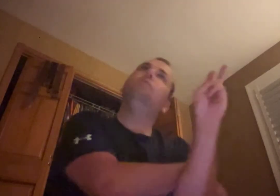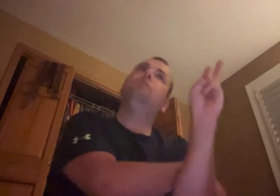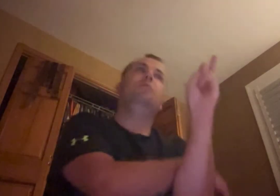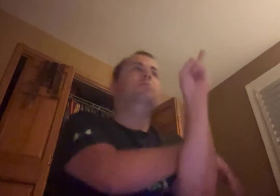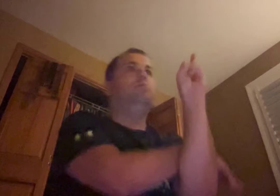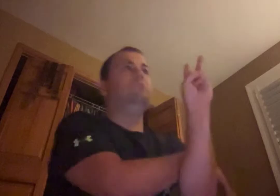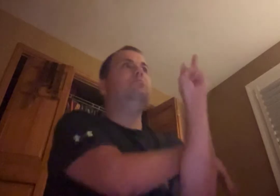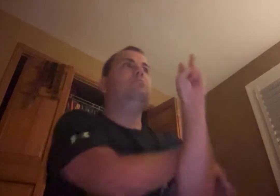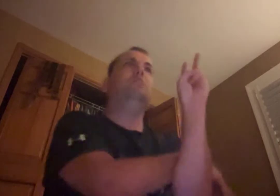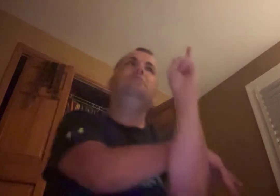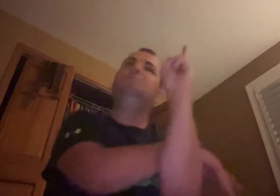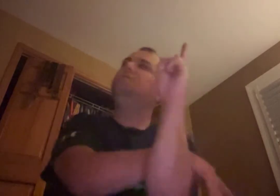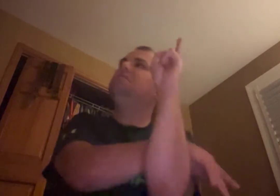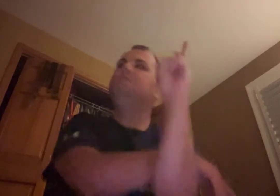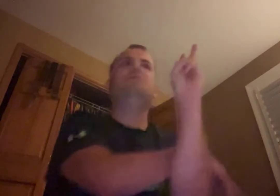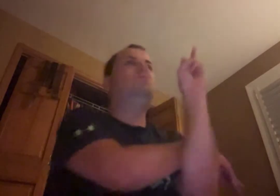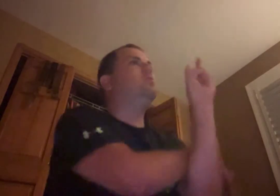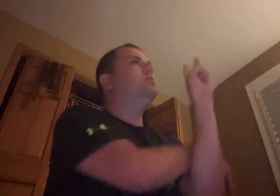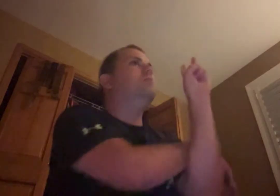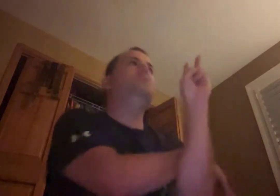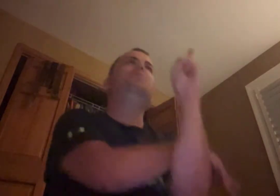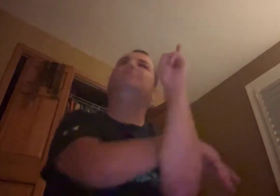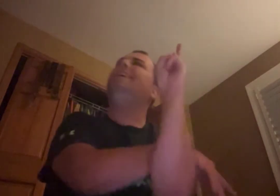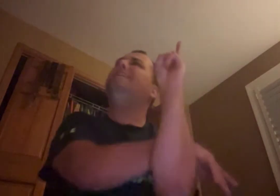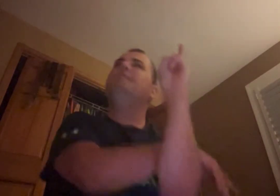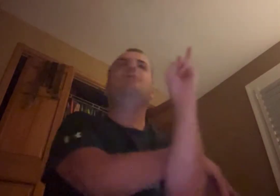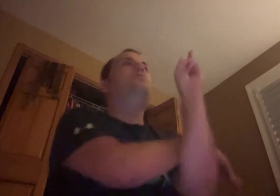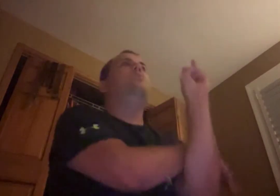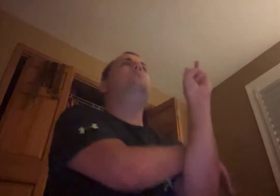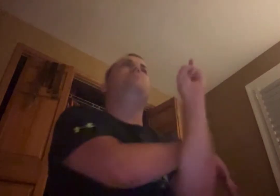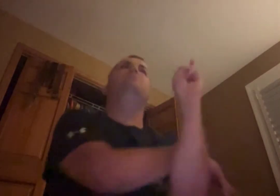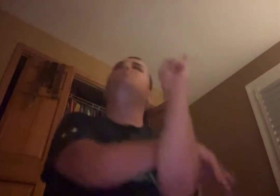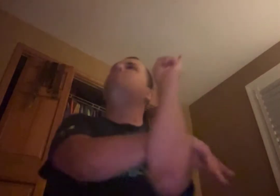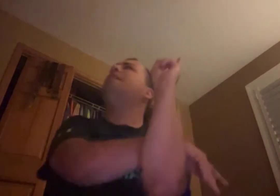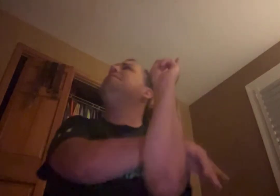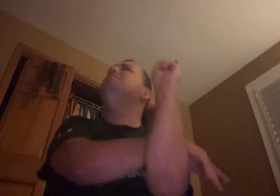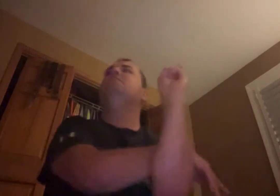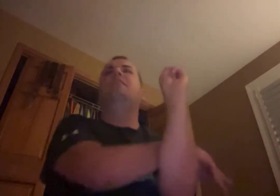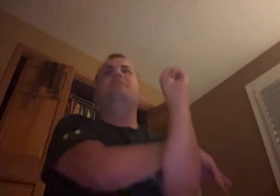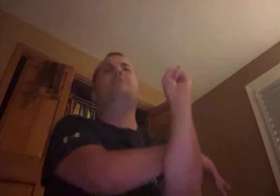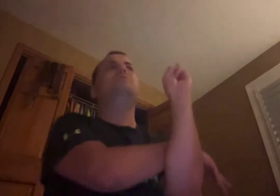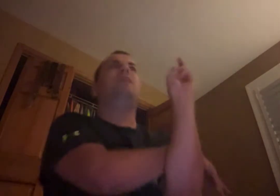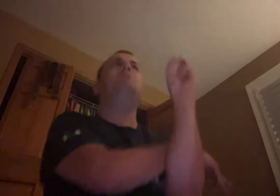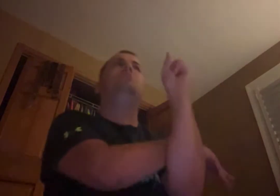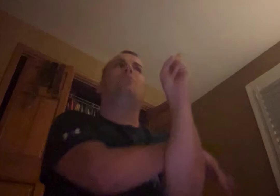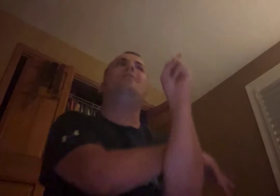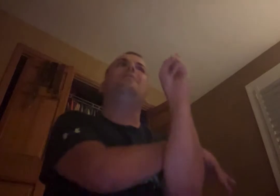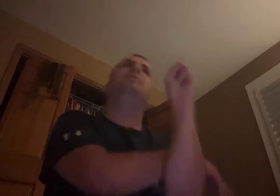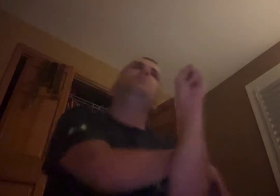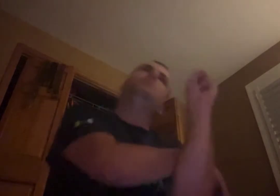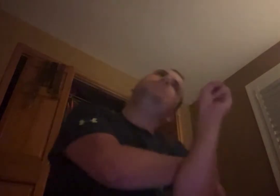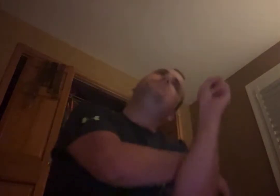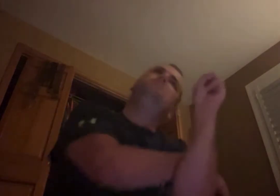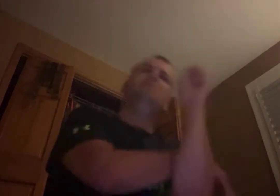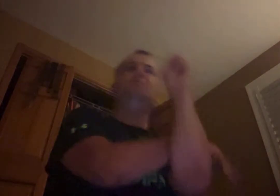Two little chickadees sitting in the sun One flew away and then there was one Chickadee,